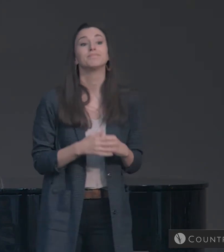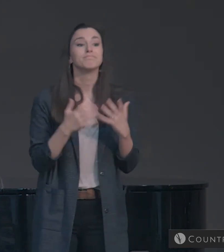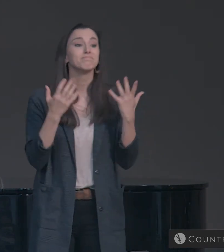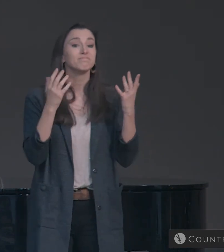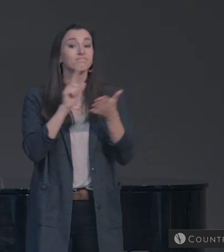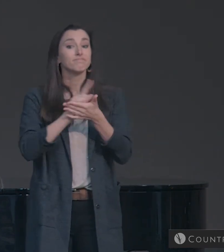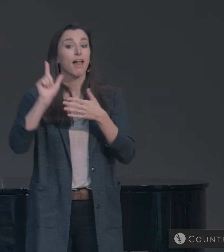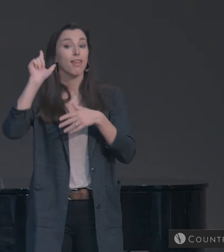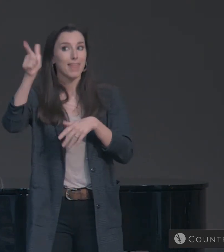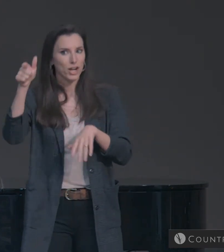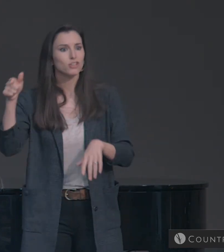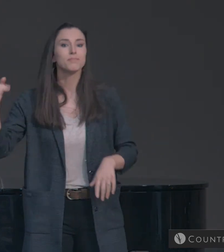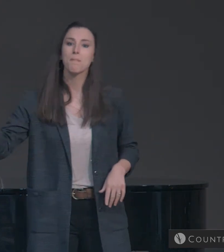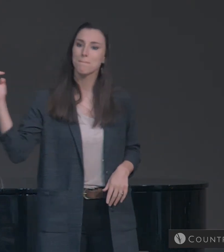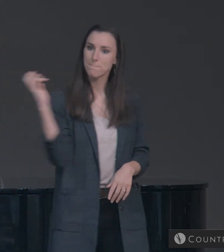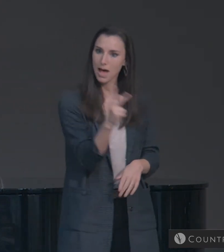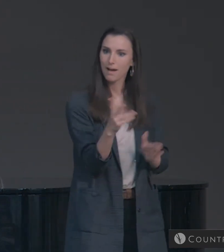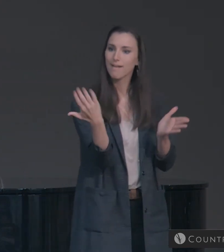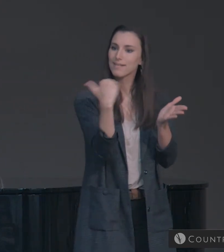he actually came back again.